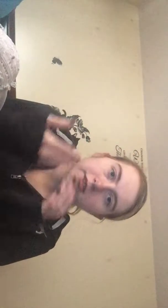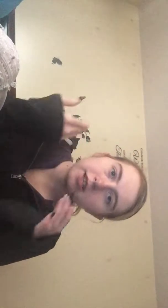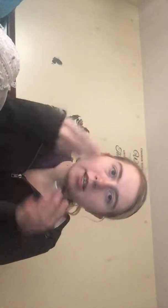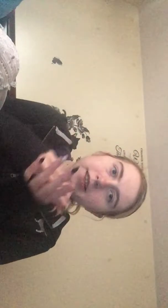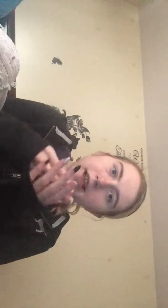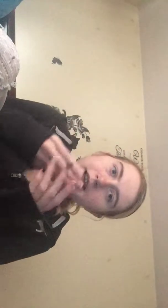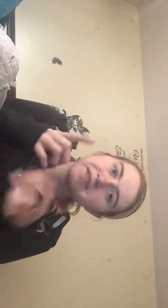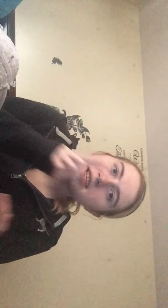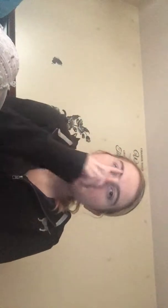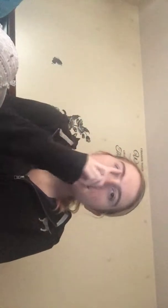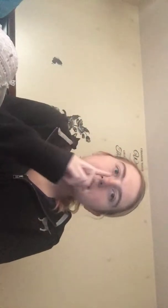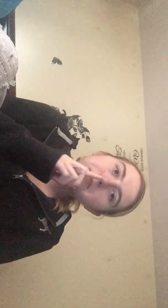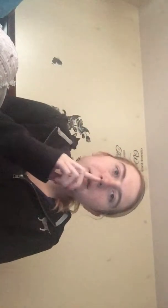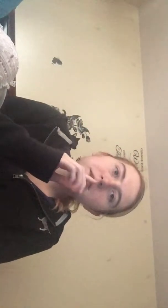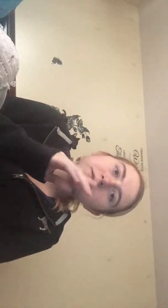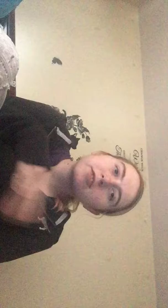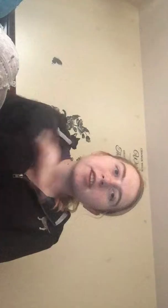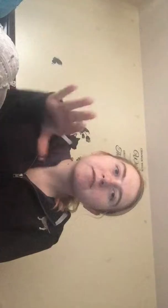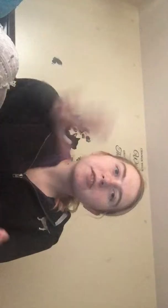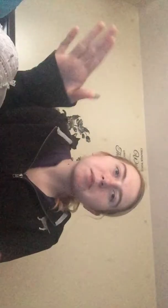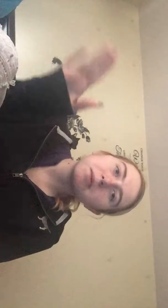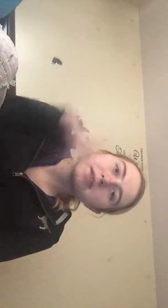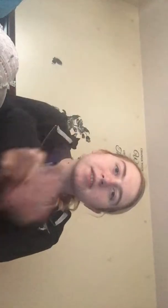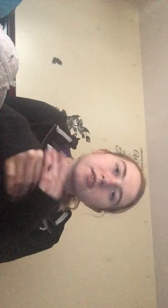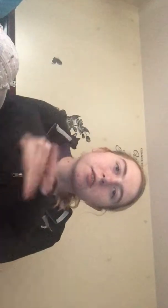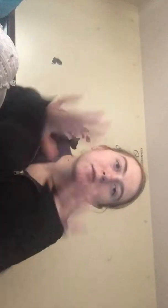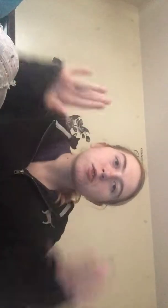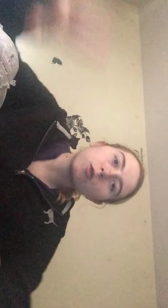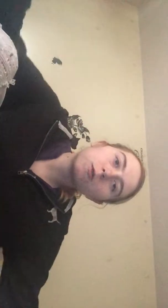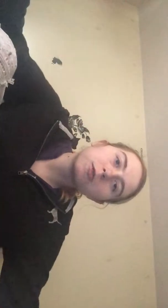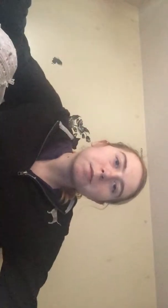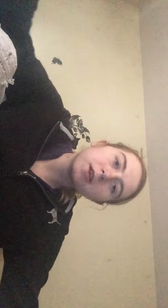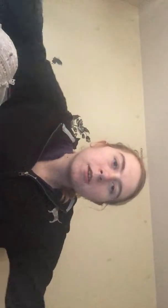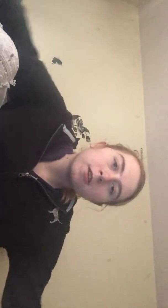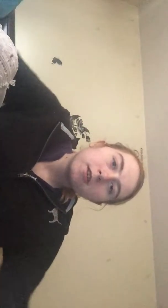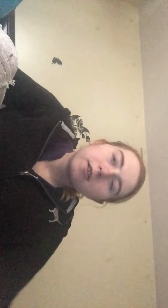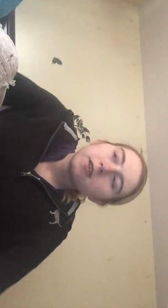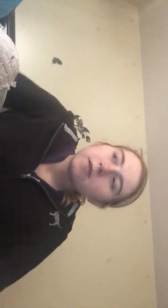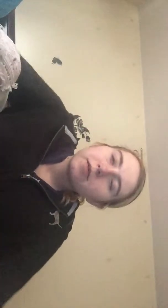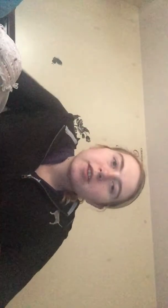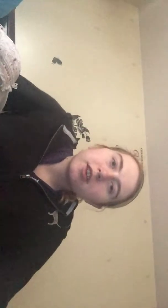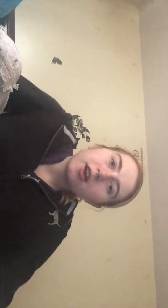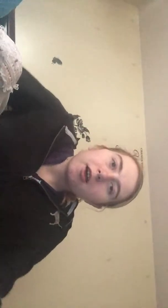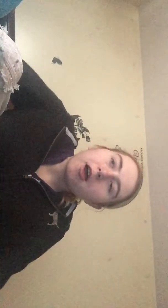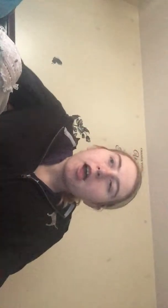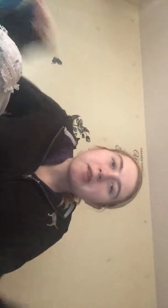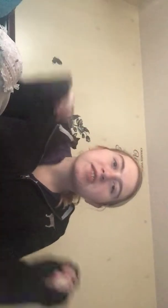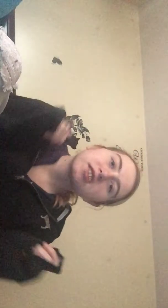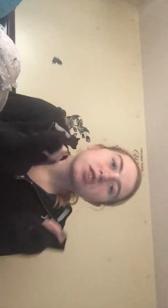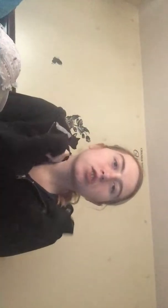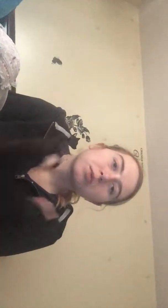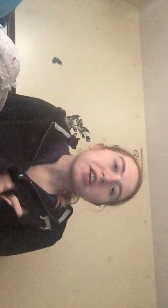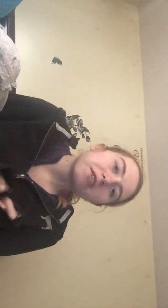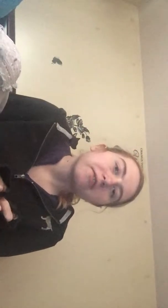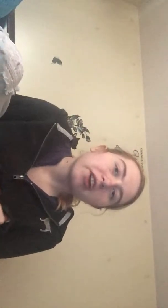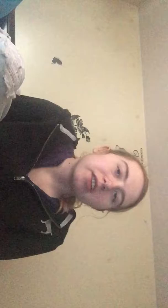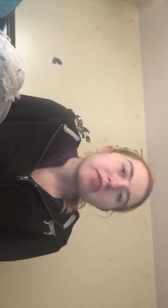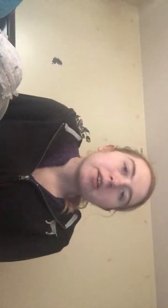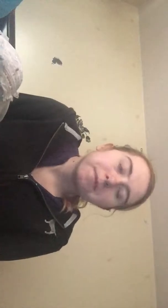looked like nice he popped it right in front of me my sister it was so creepy and I was like so terrified of that